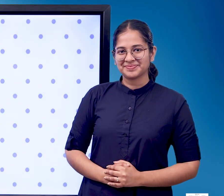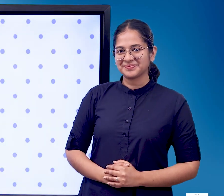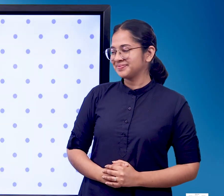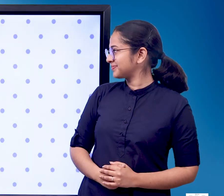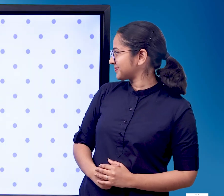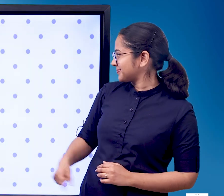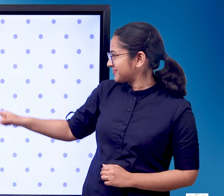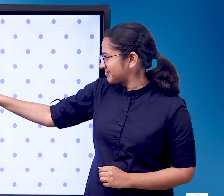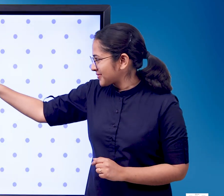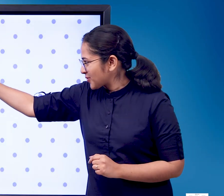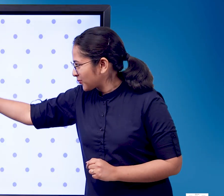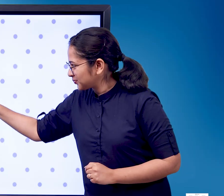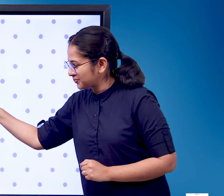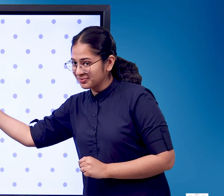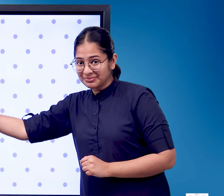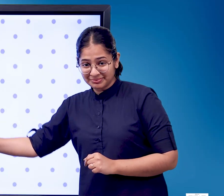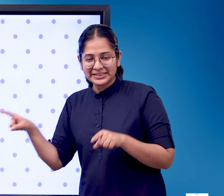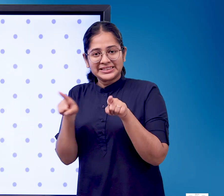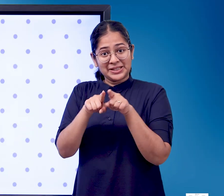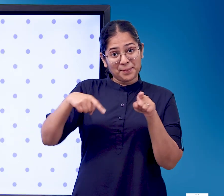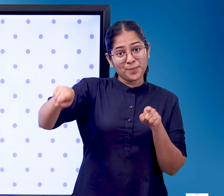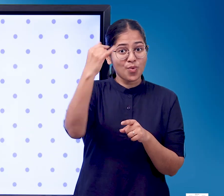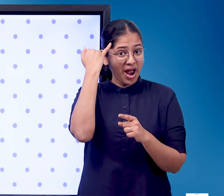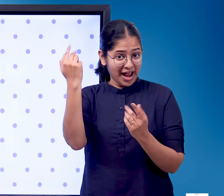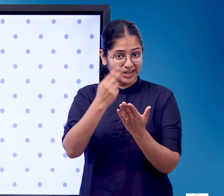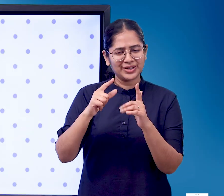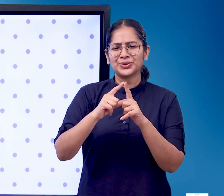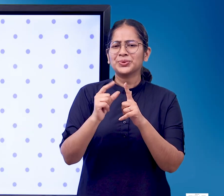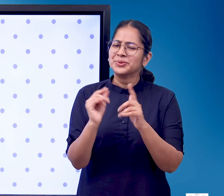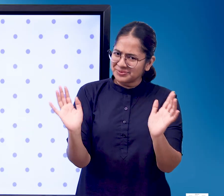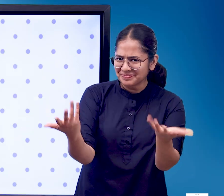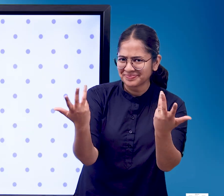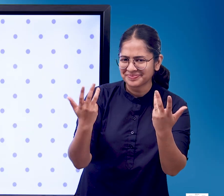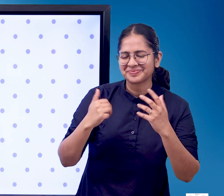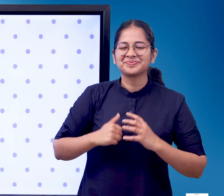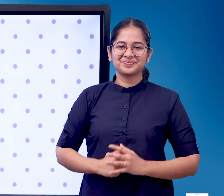In the second image, a star-like pattern has been drawn tracing along the dots